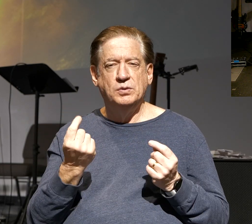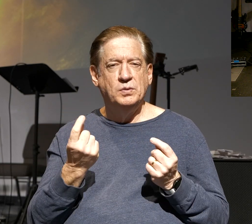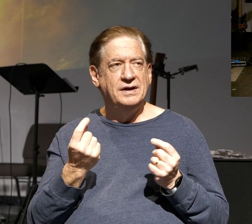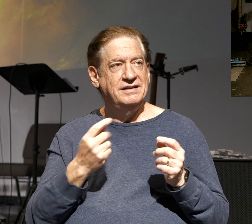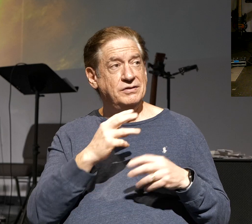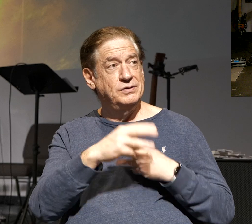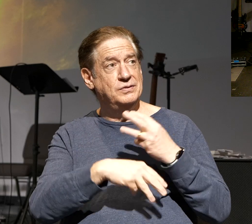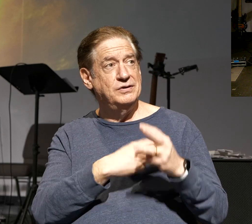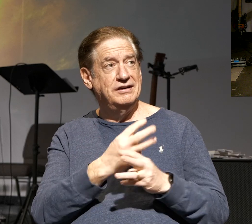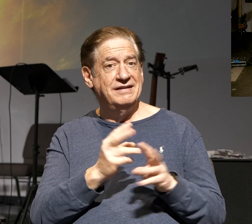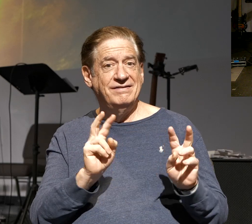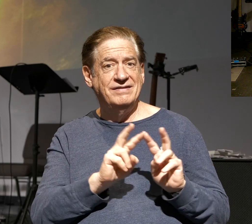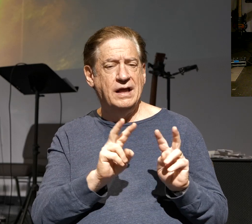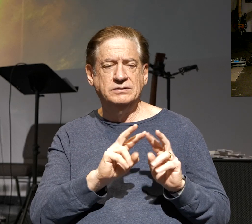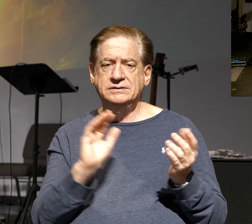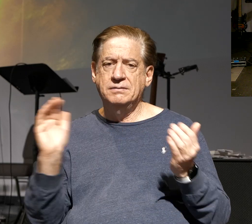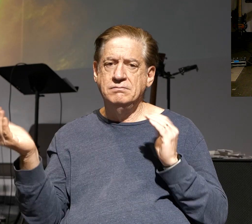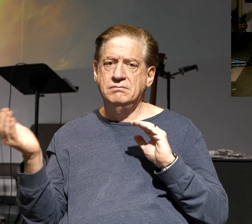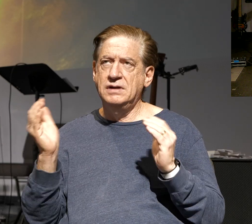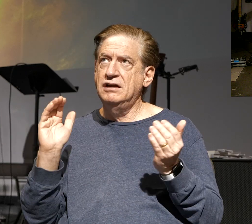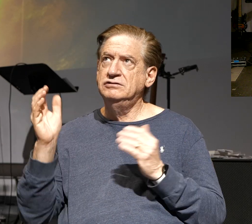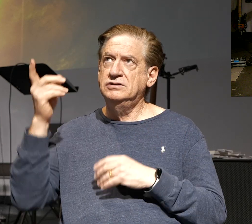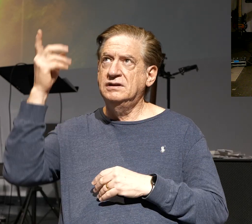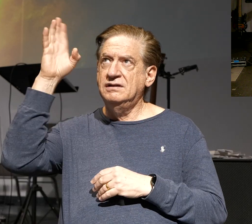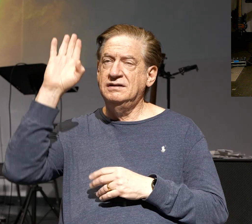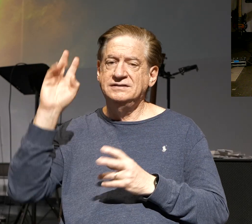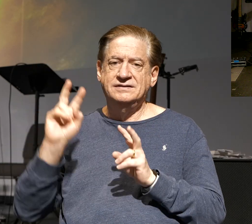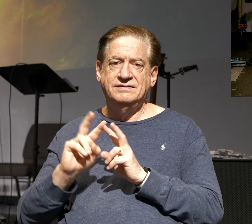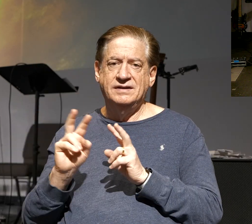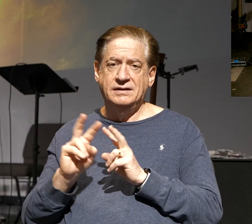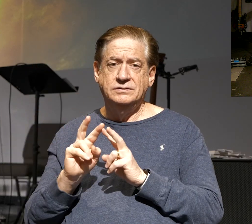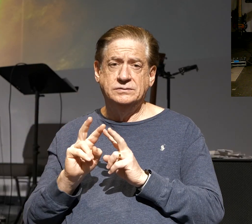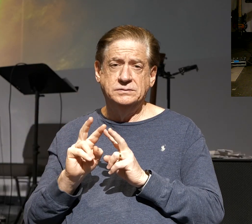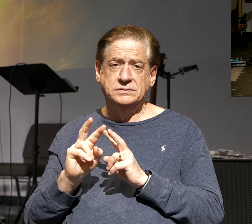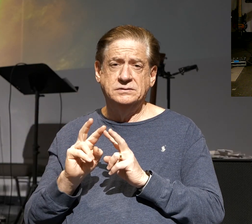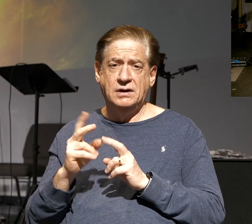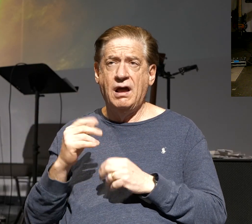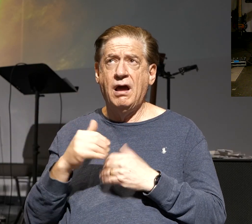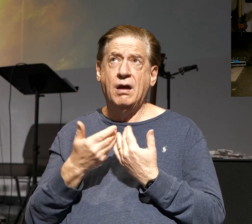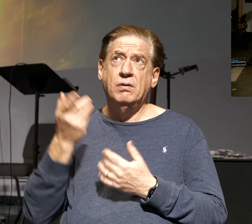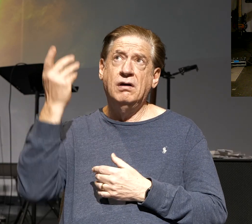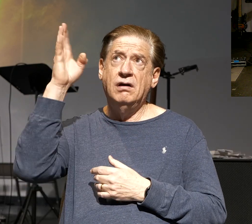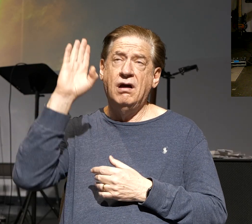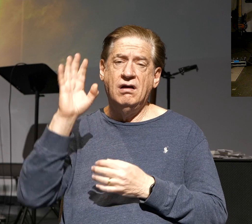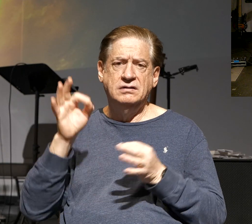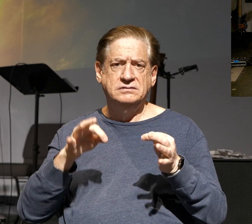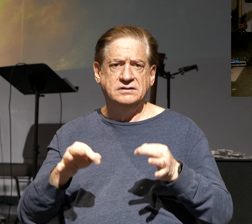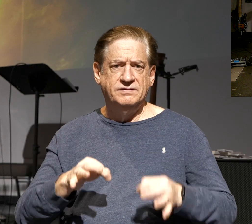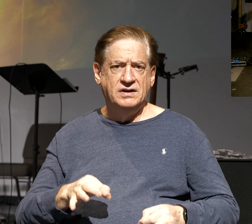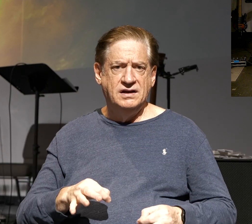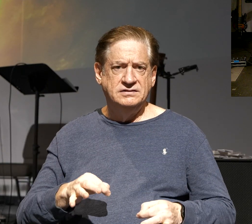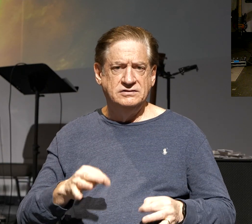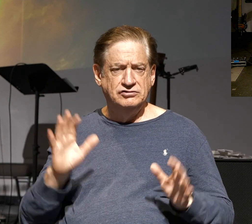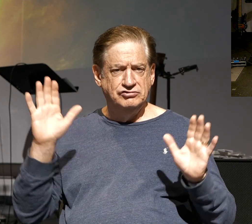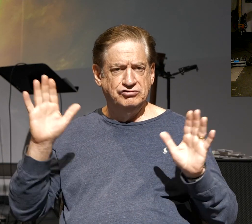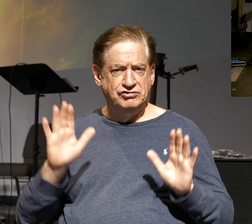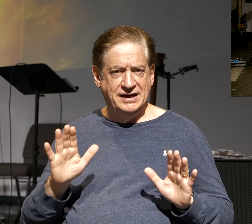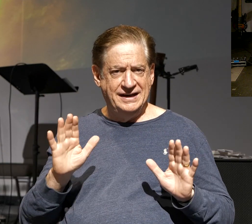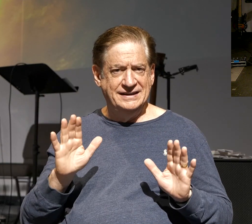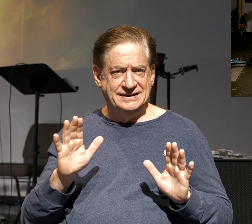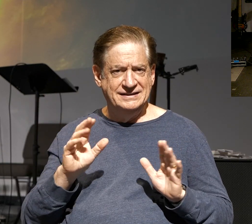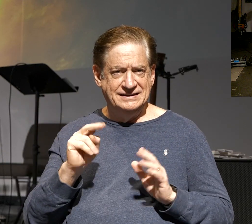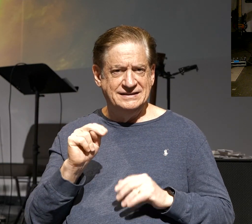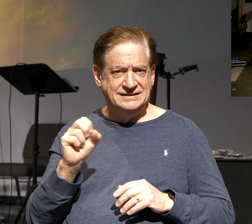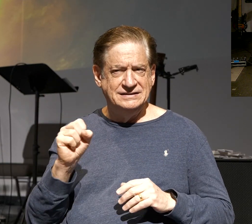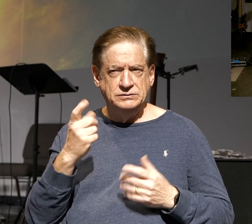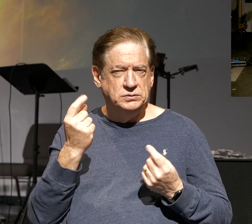this world as opposed to the values of God. So, if you want to understand how God defines greatness, you've got to look at the Bible